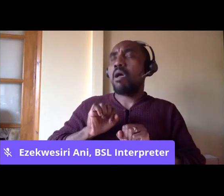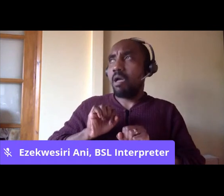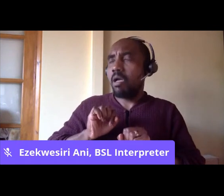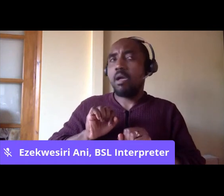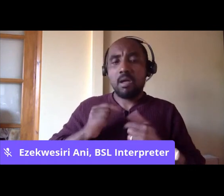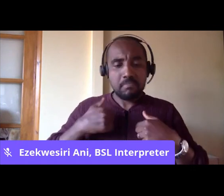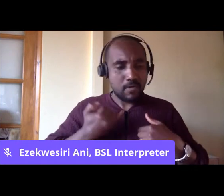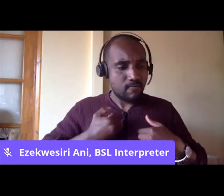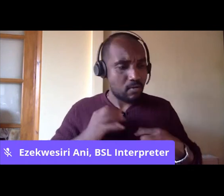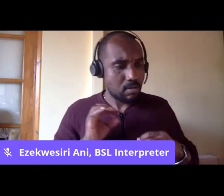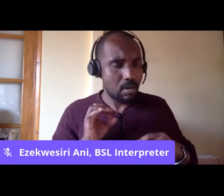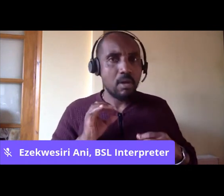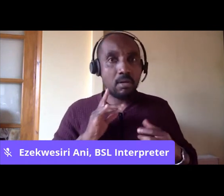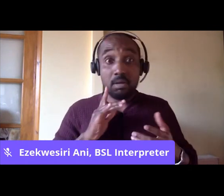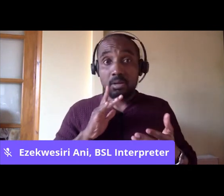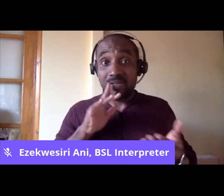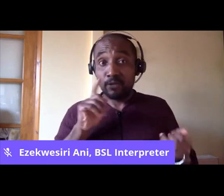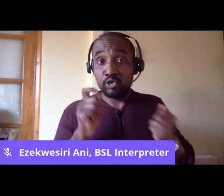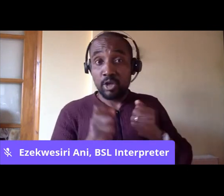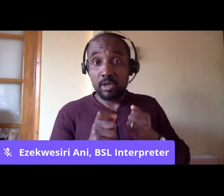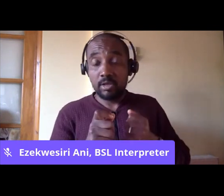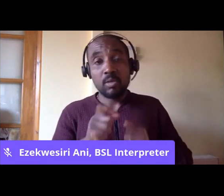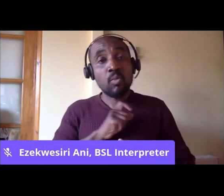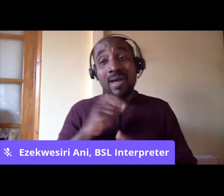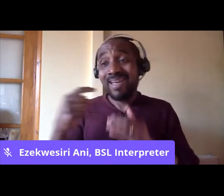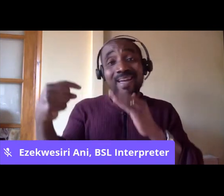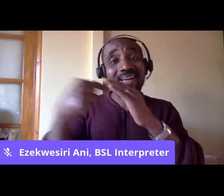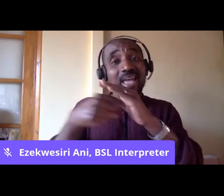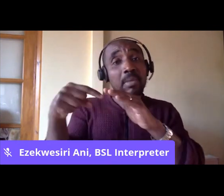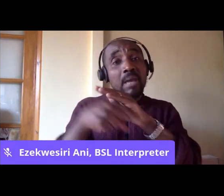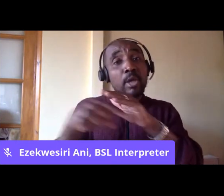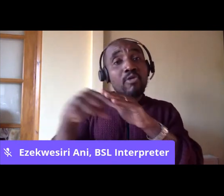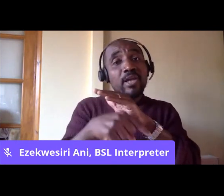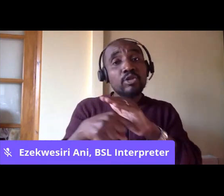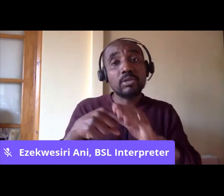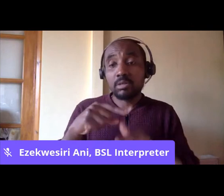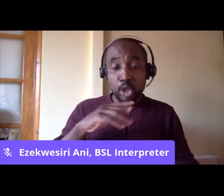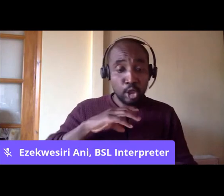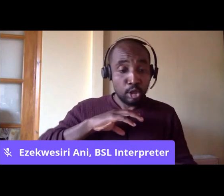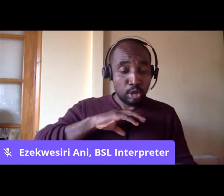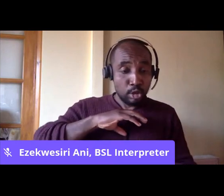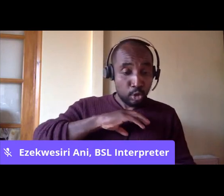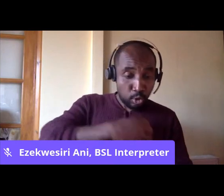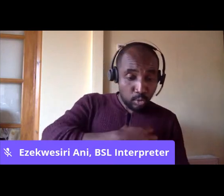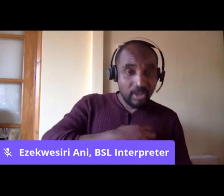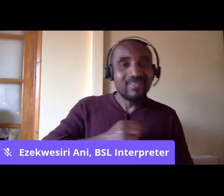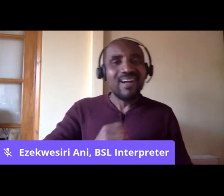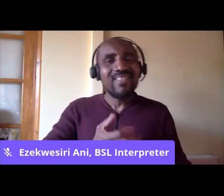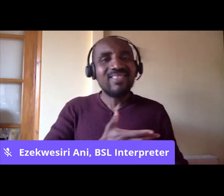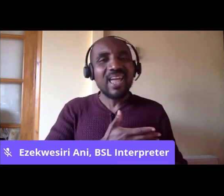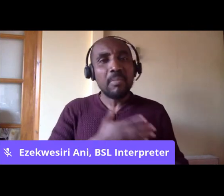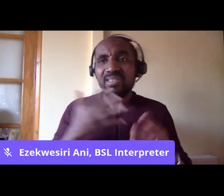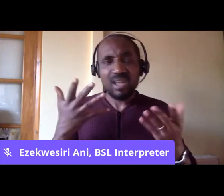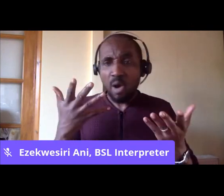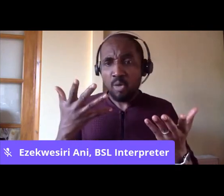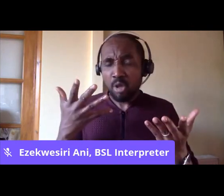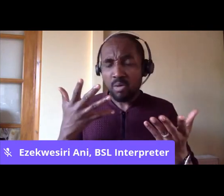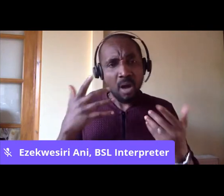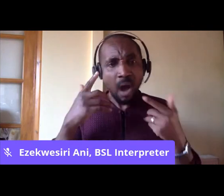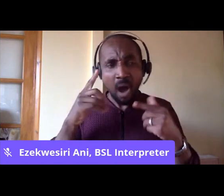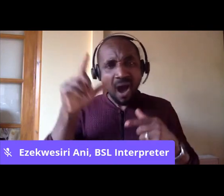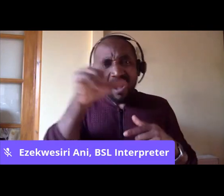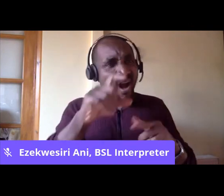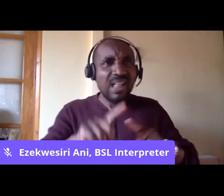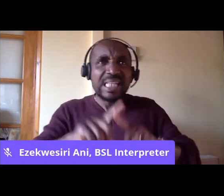that immigration, the trade union and Labour Party movement were saying they were colorblind and treating everybody the same, but they were